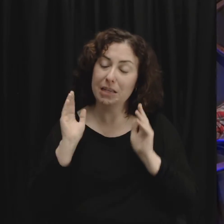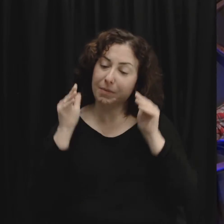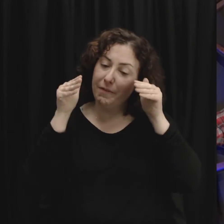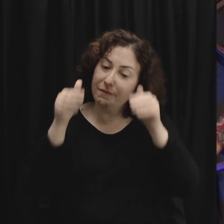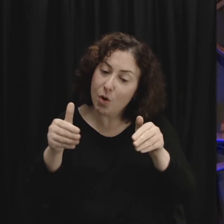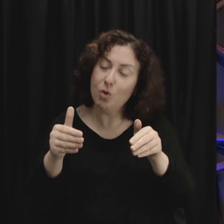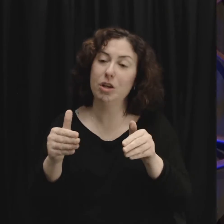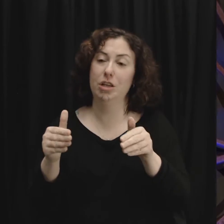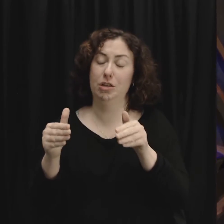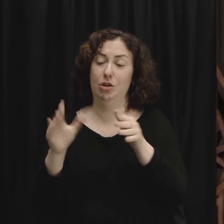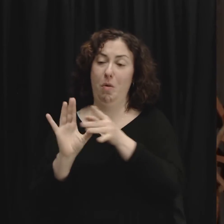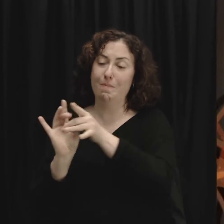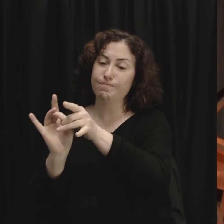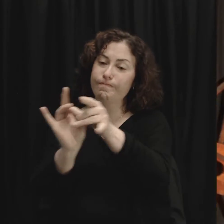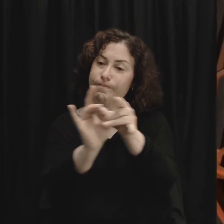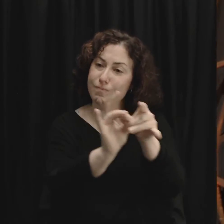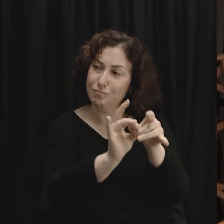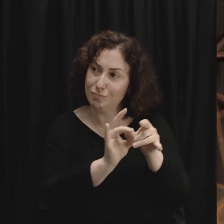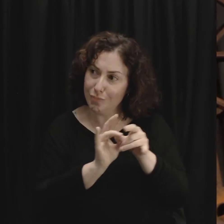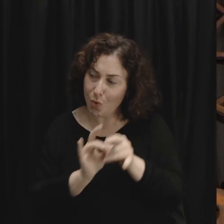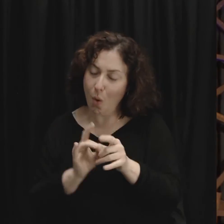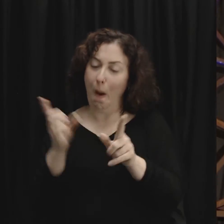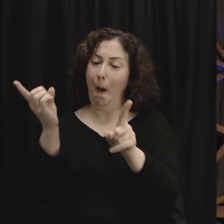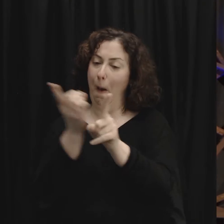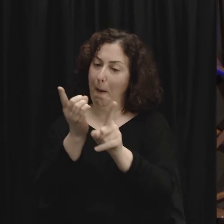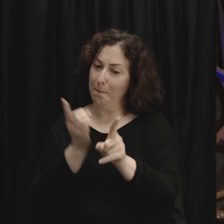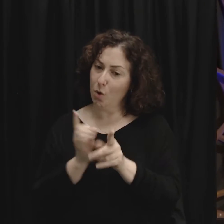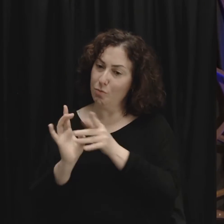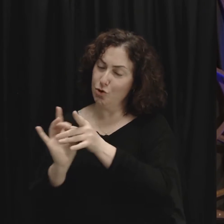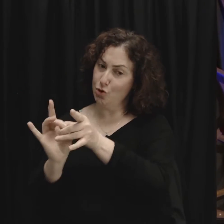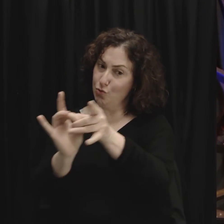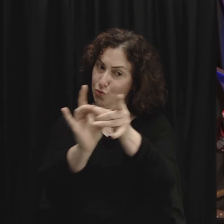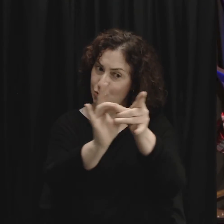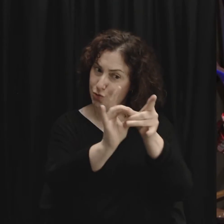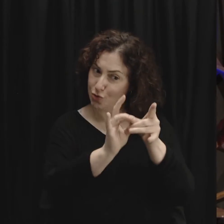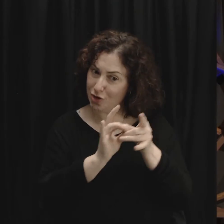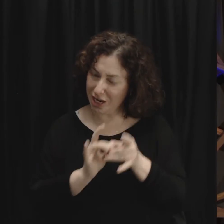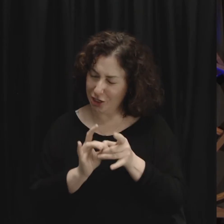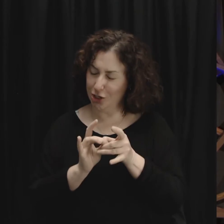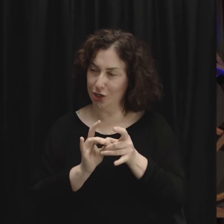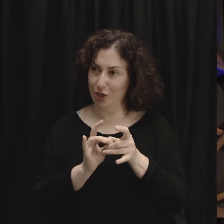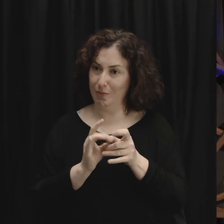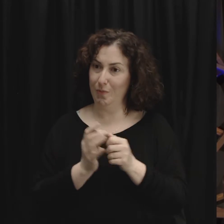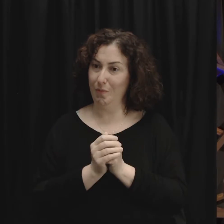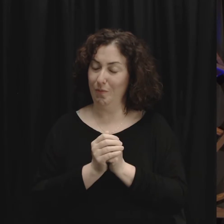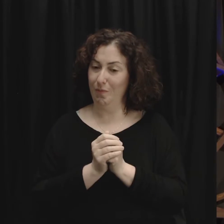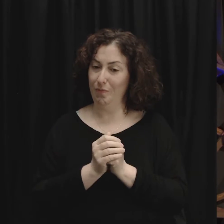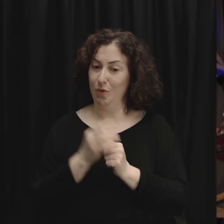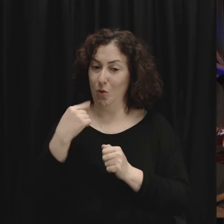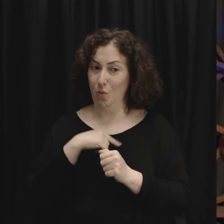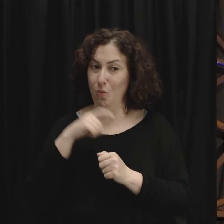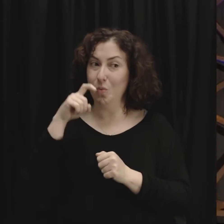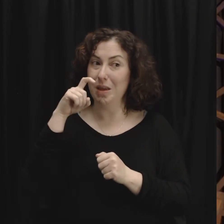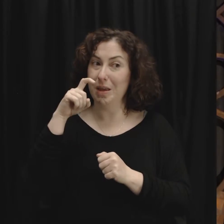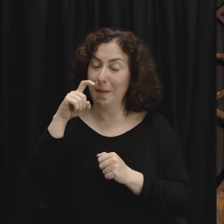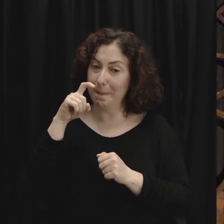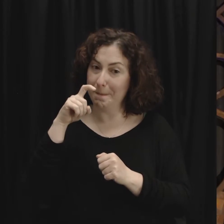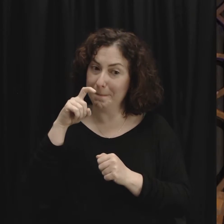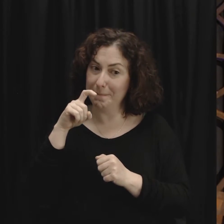I am about this ministry of reconciling the world to myself and as my child you have to join me in that it's not